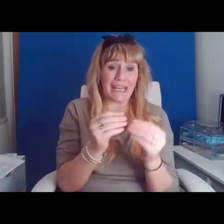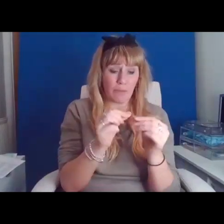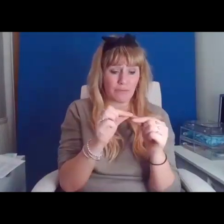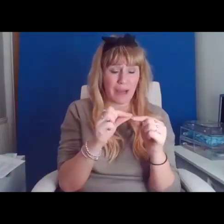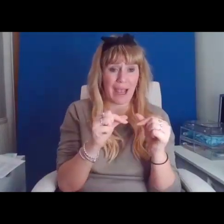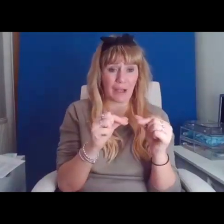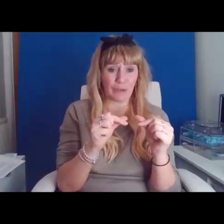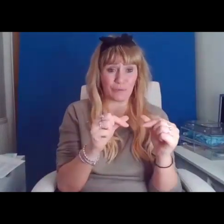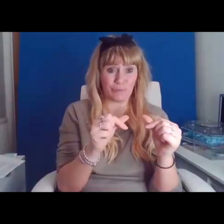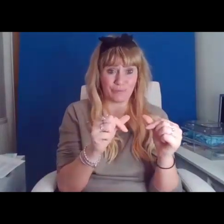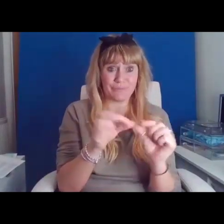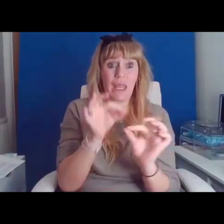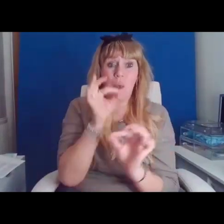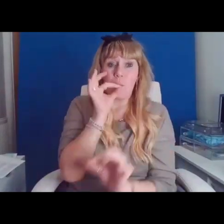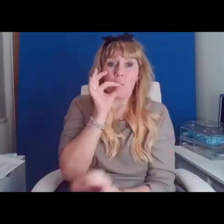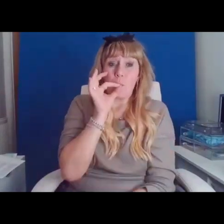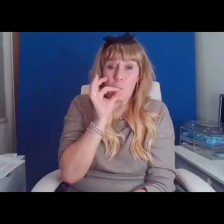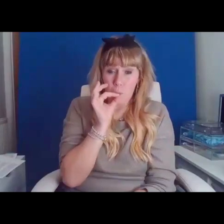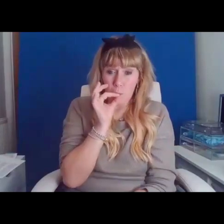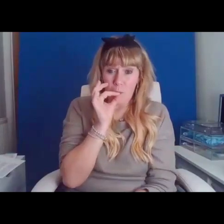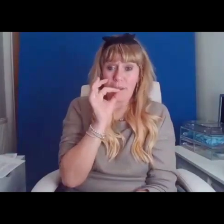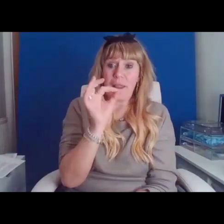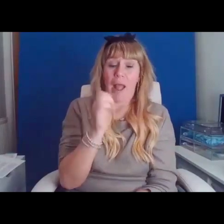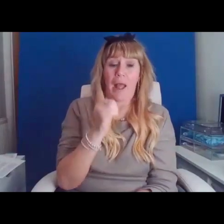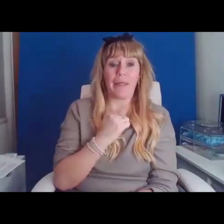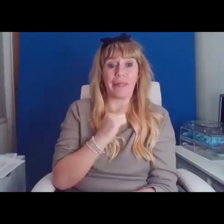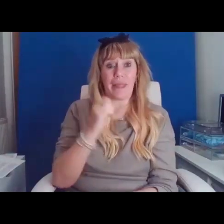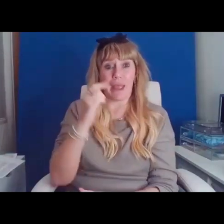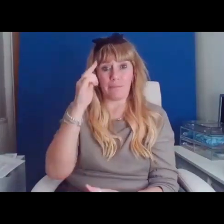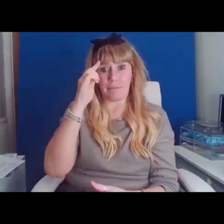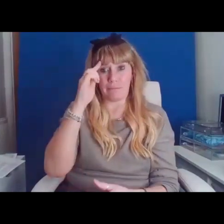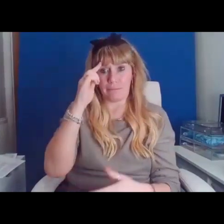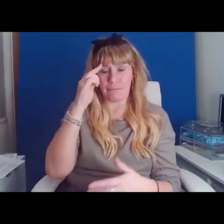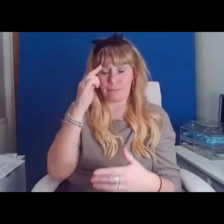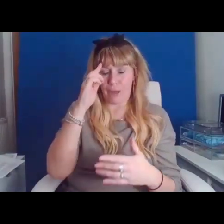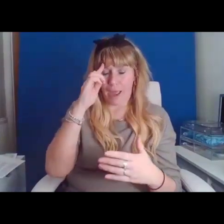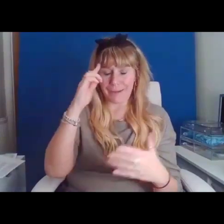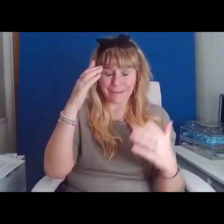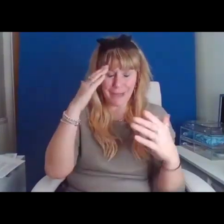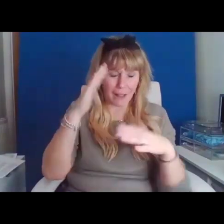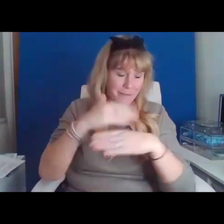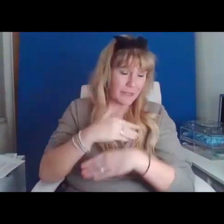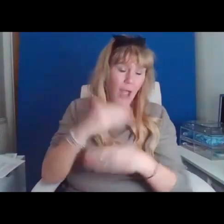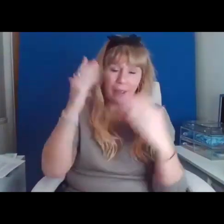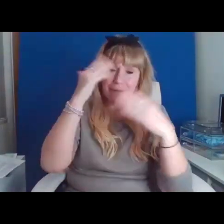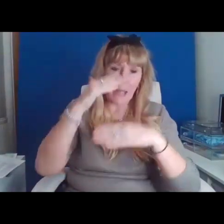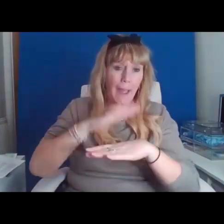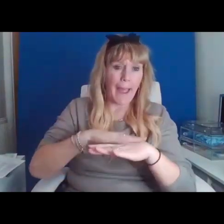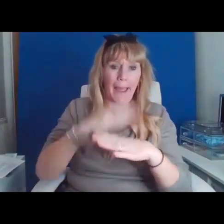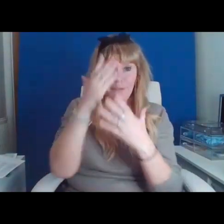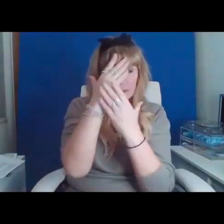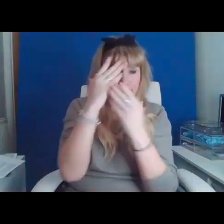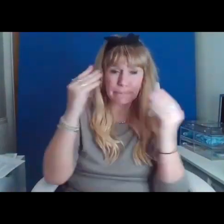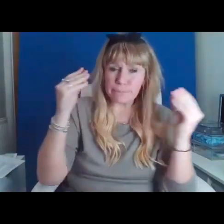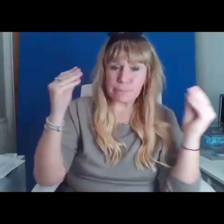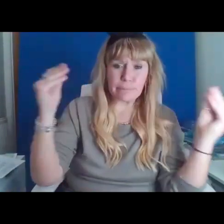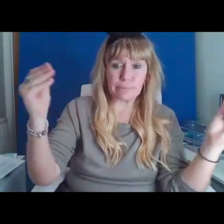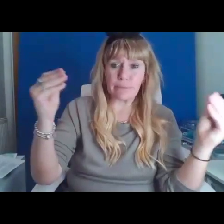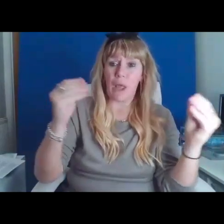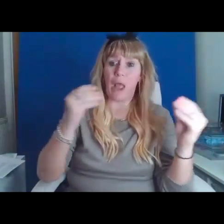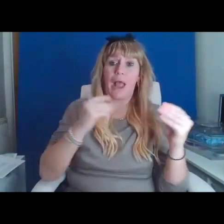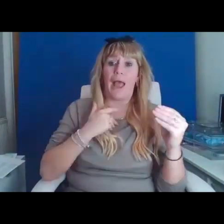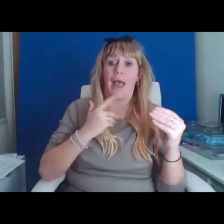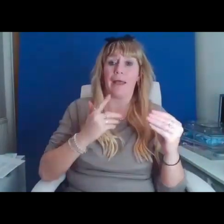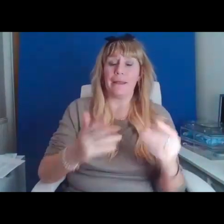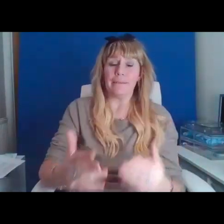evaporated before my eyes. The molecules lingered in the air and settled themselves back on my chest as I slept, but that